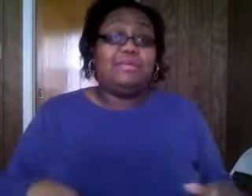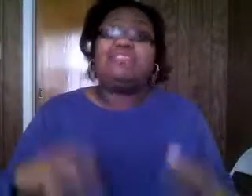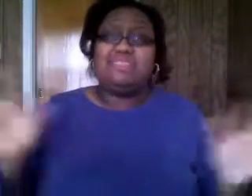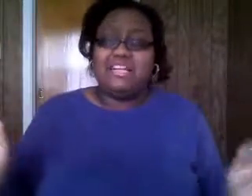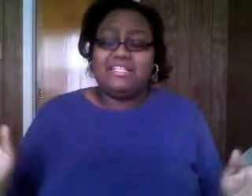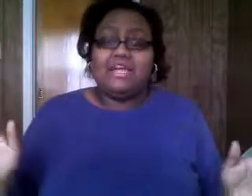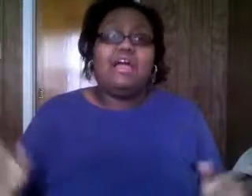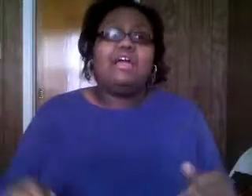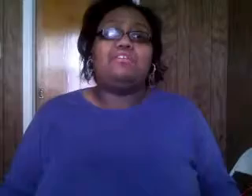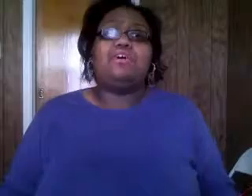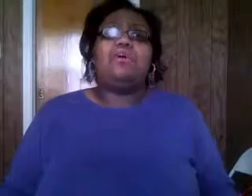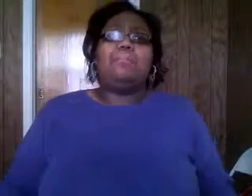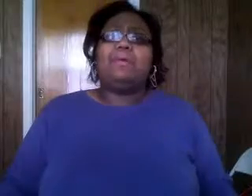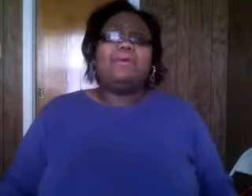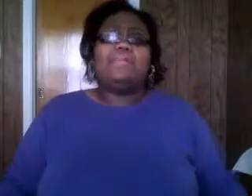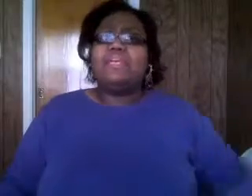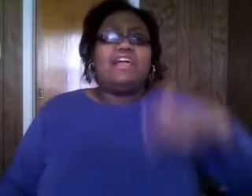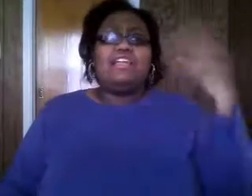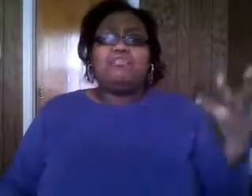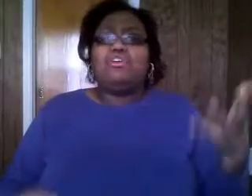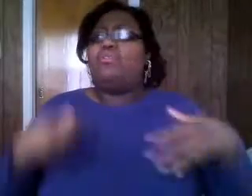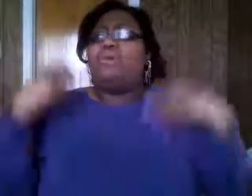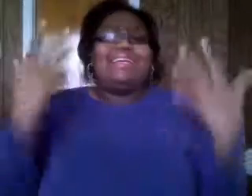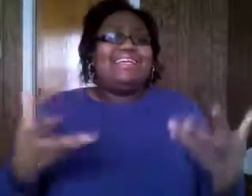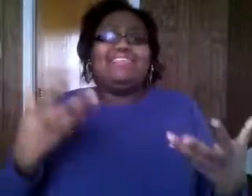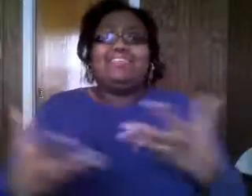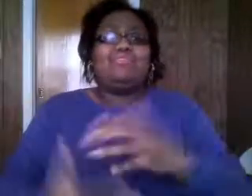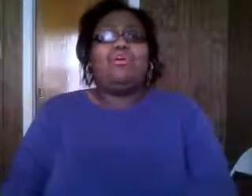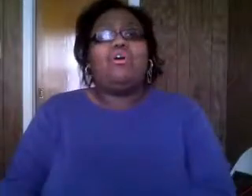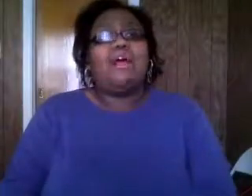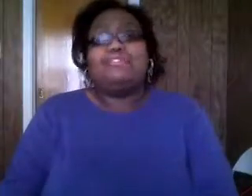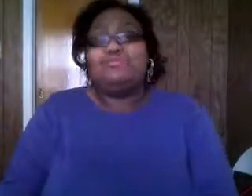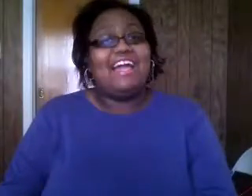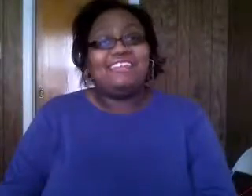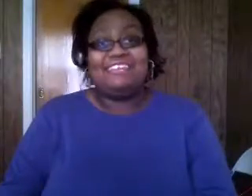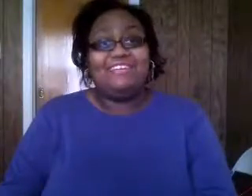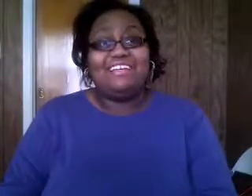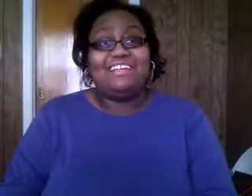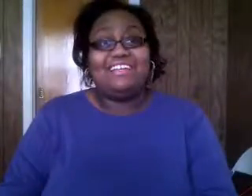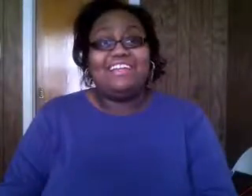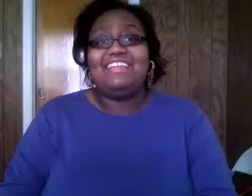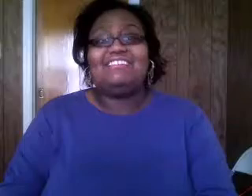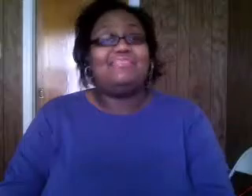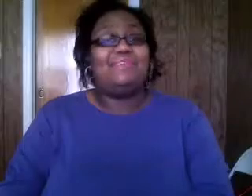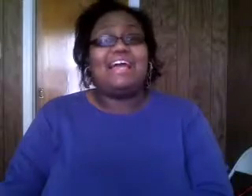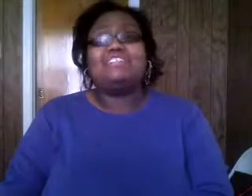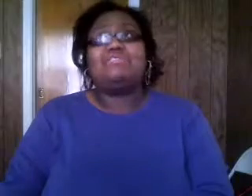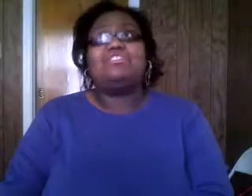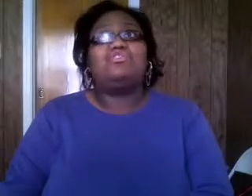man he's really nice guy you know but you know you all have to we got to get on it you know we got as christians you